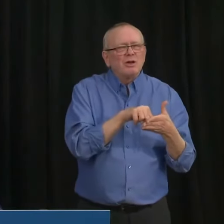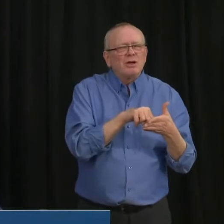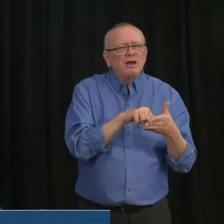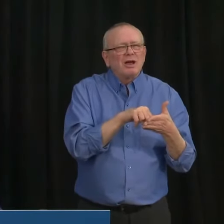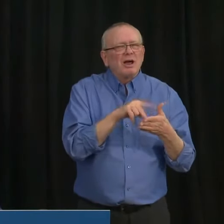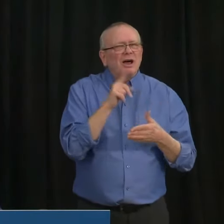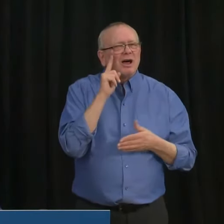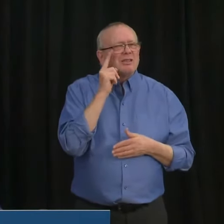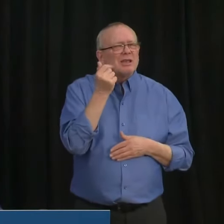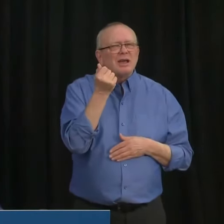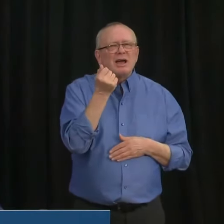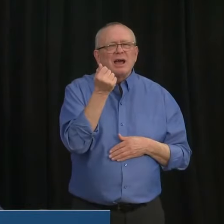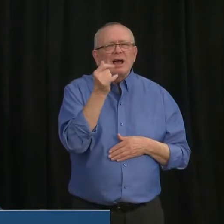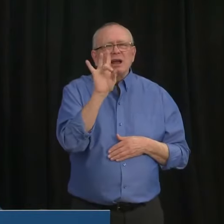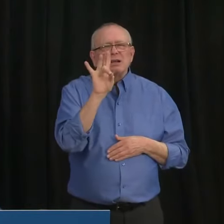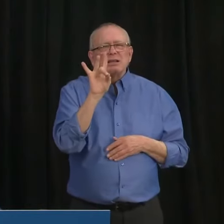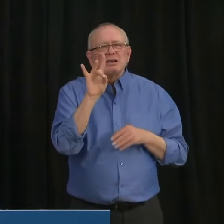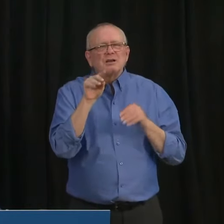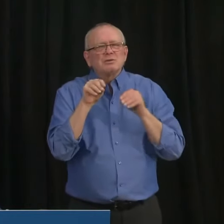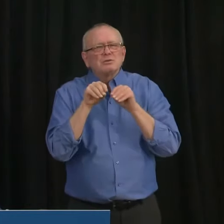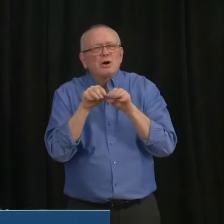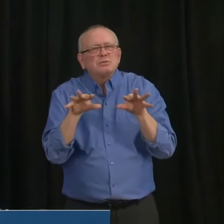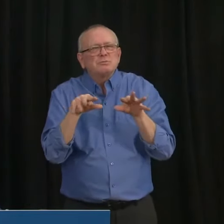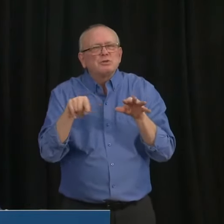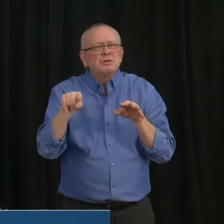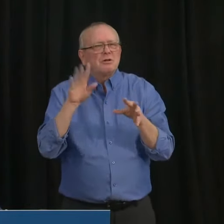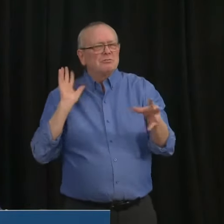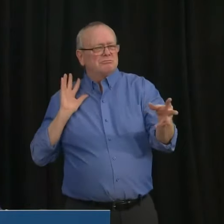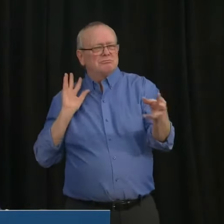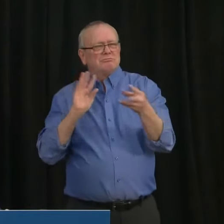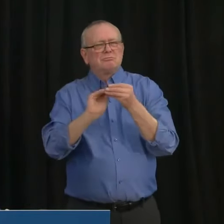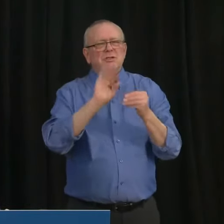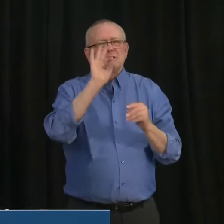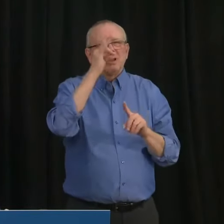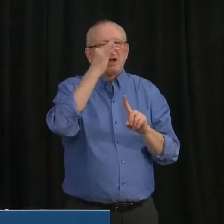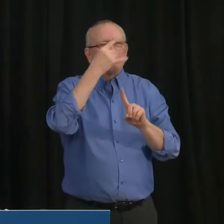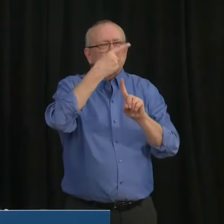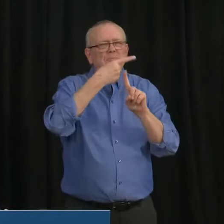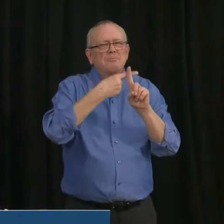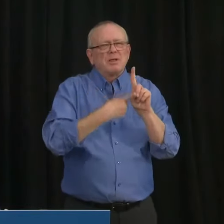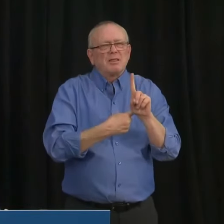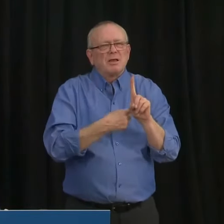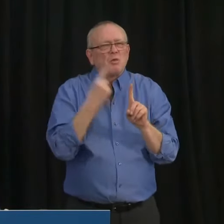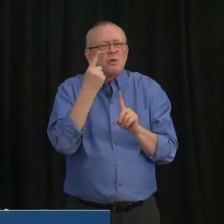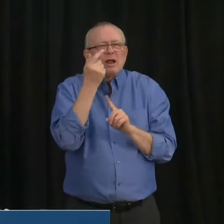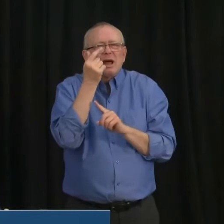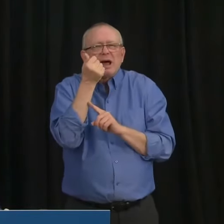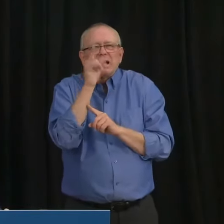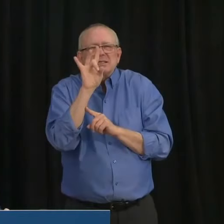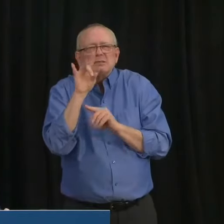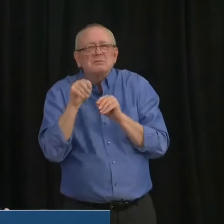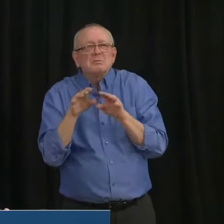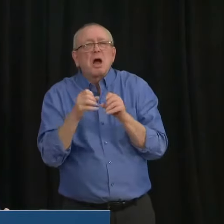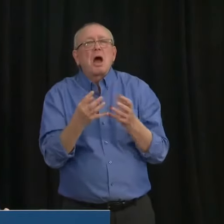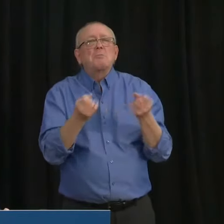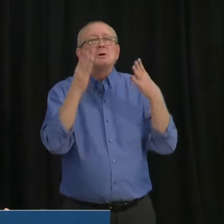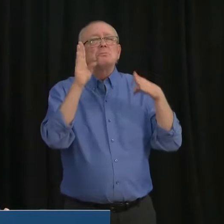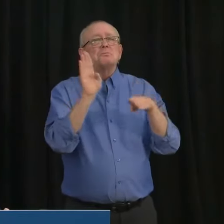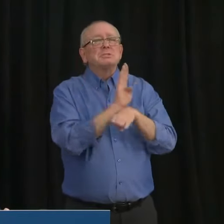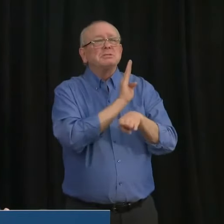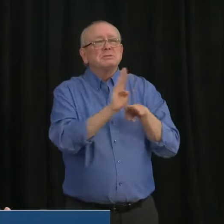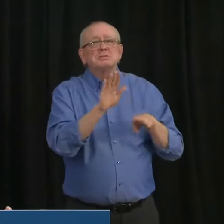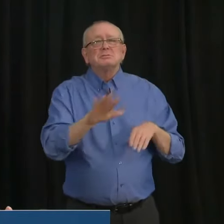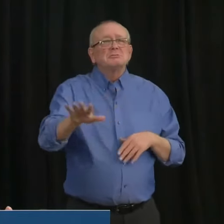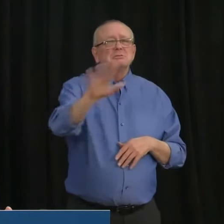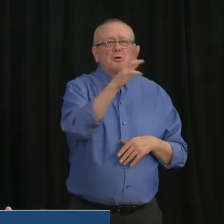outbreaks, uh, over the past nine months in Alberta's 13,000 hospitality businesses, meaning that,